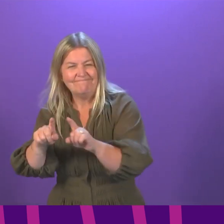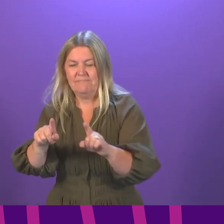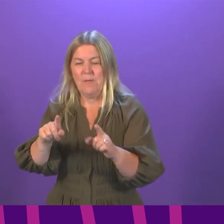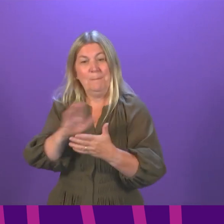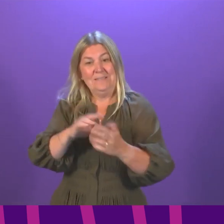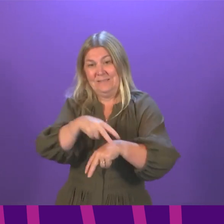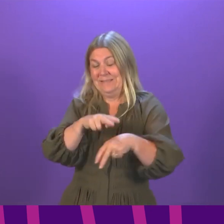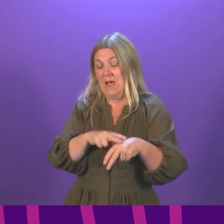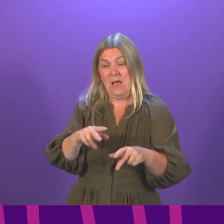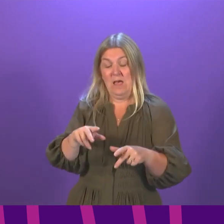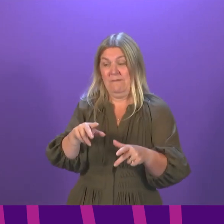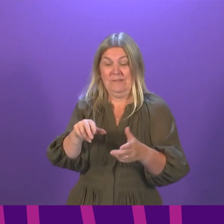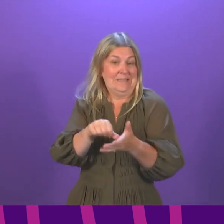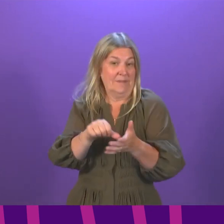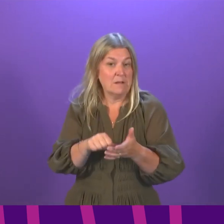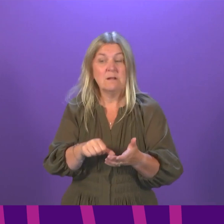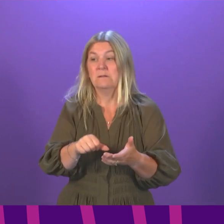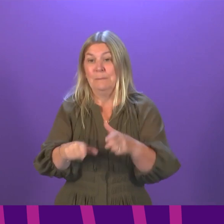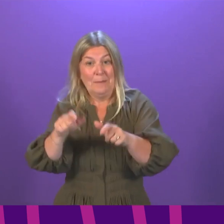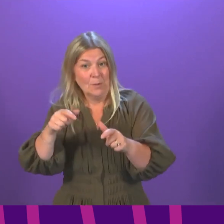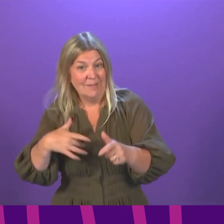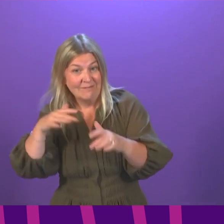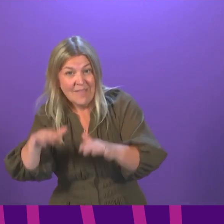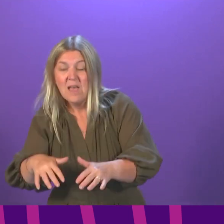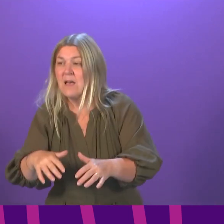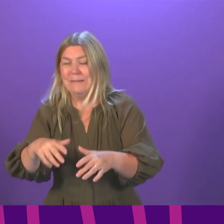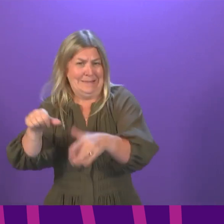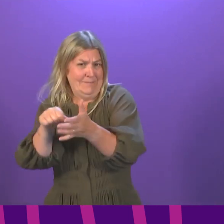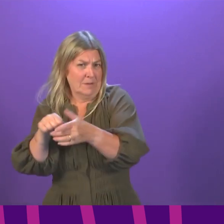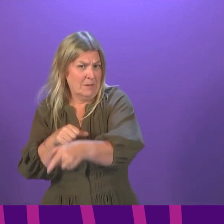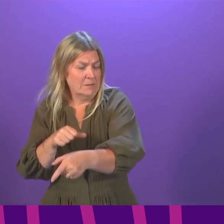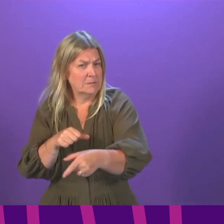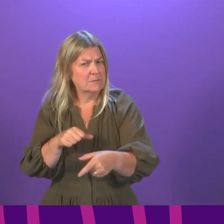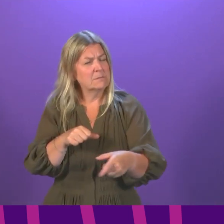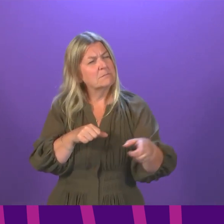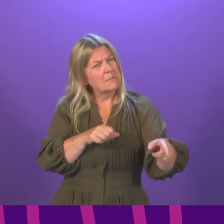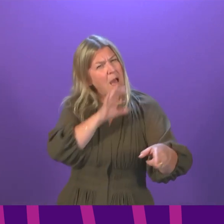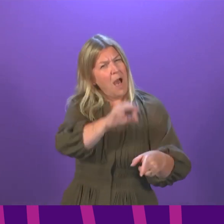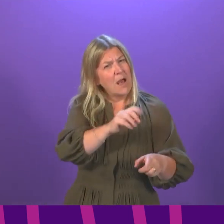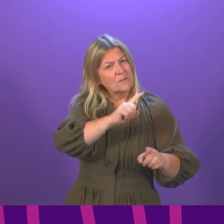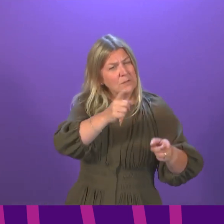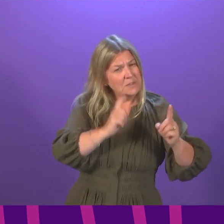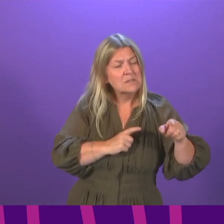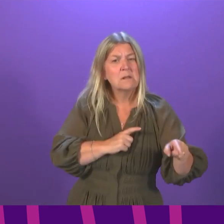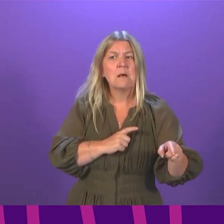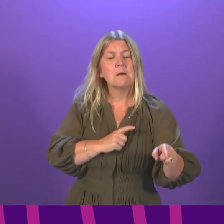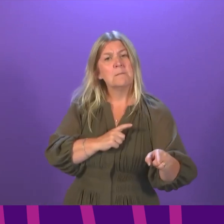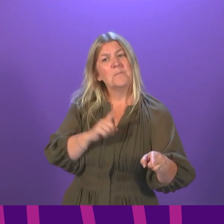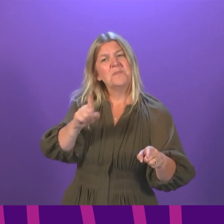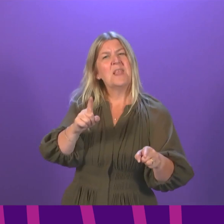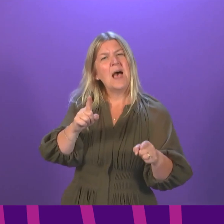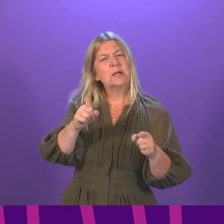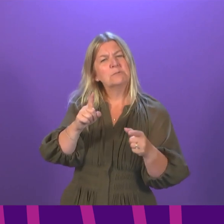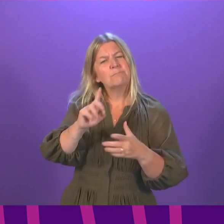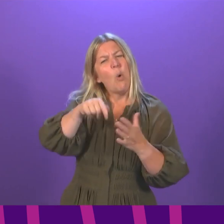and live normal lives. Can I therefore ask the First Minister if the Scottish Government is planning to delay the full implementation of the unsuitable accommodation